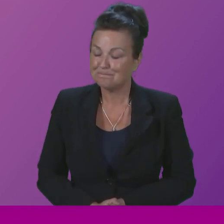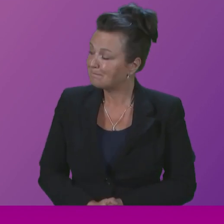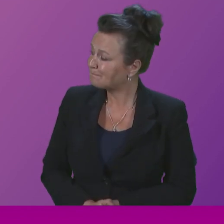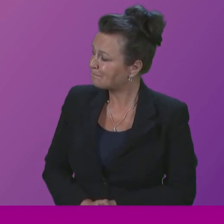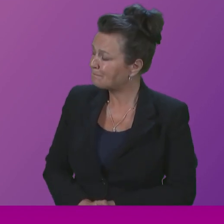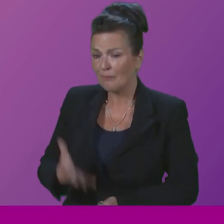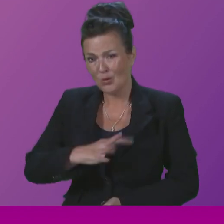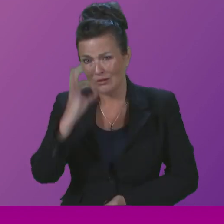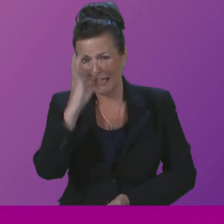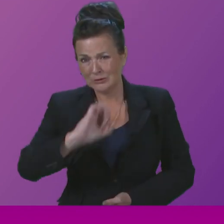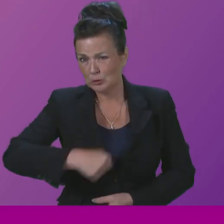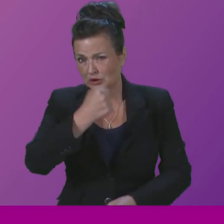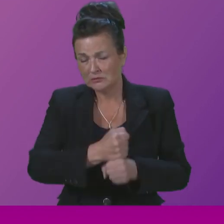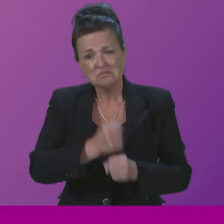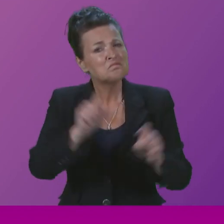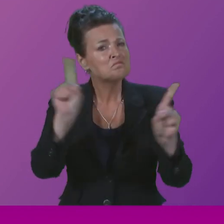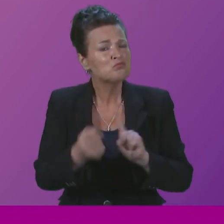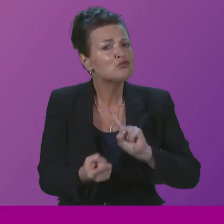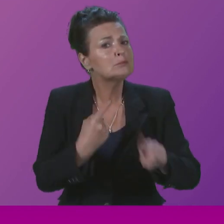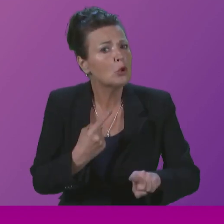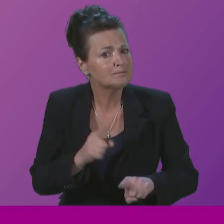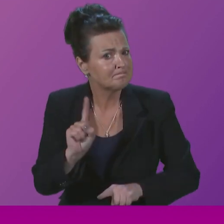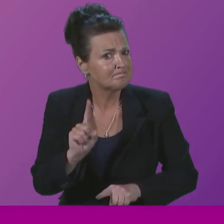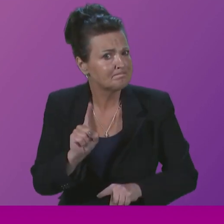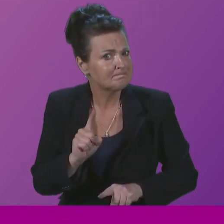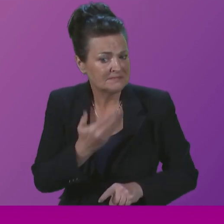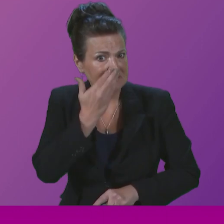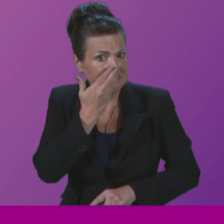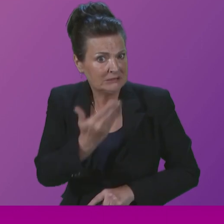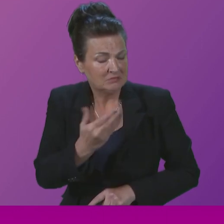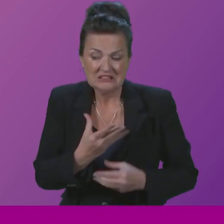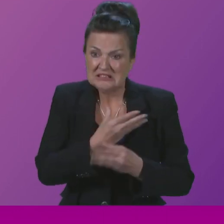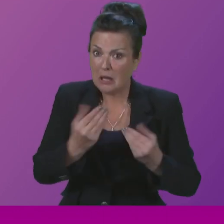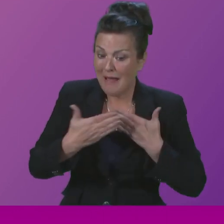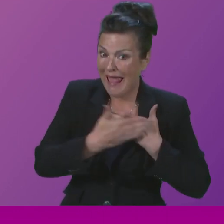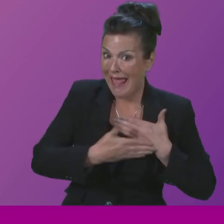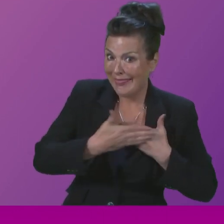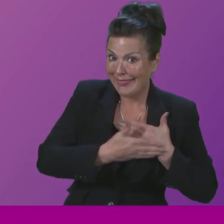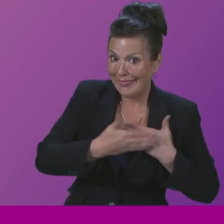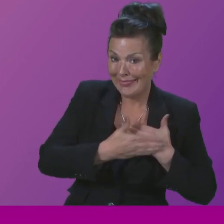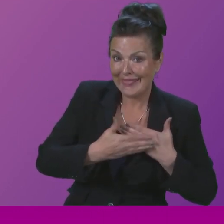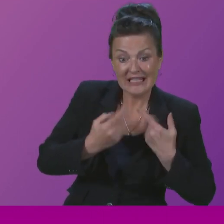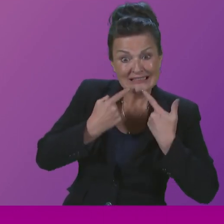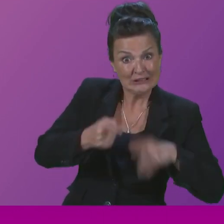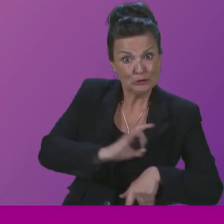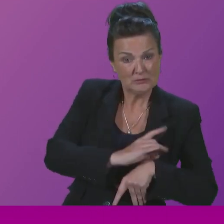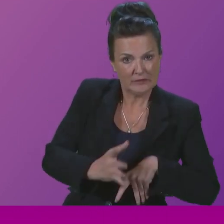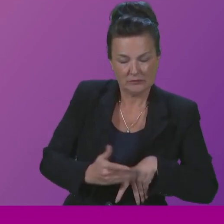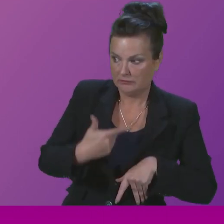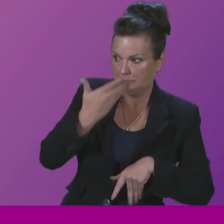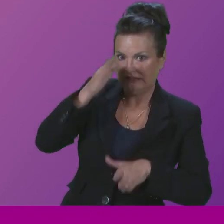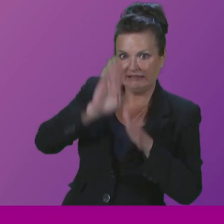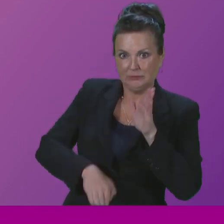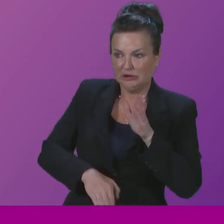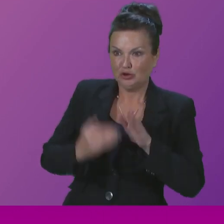Scottish Government what its response is to reports that some ethnic minority teaching professionals have experienced racist